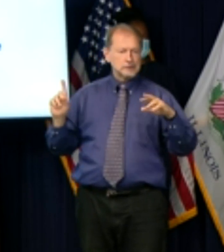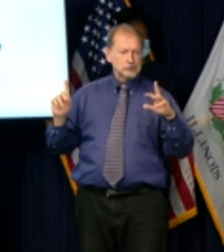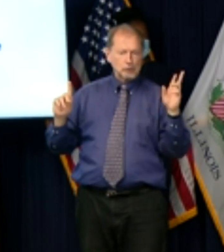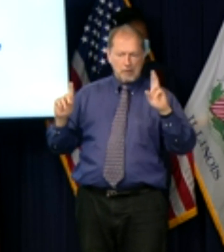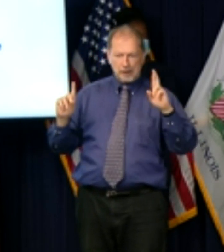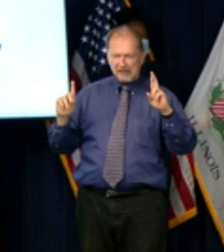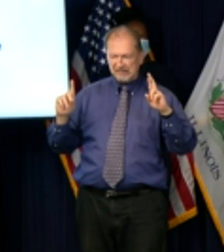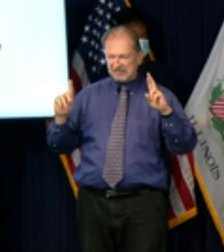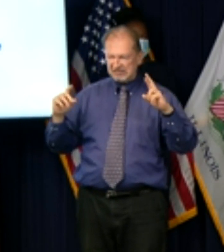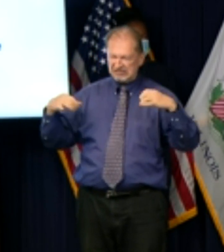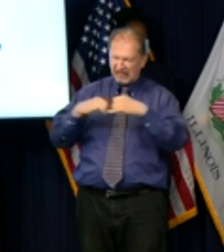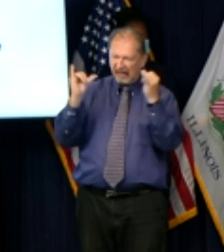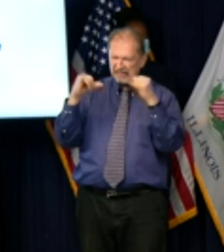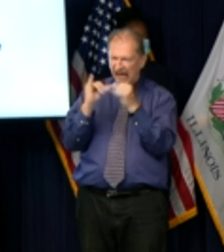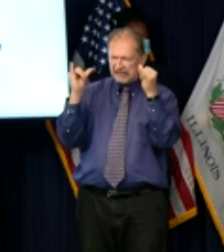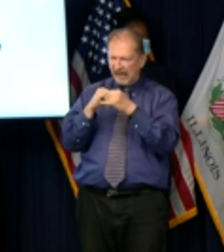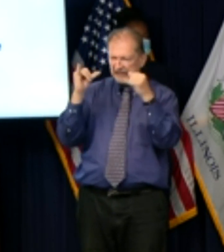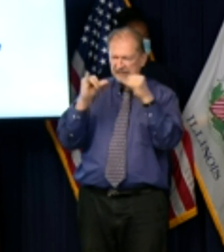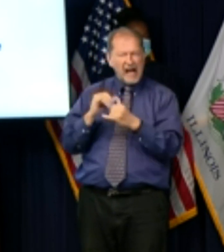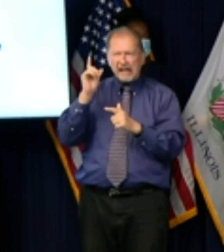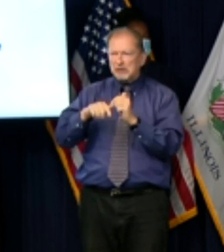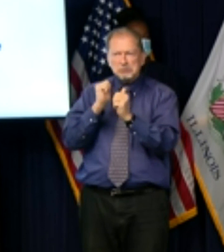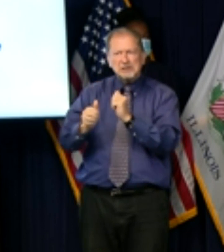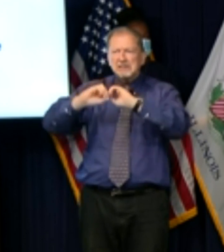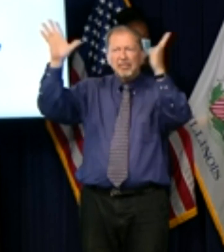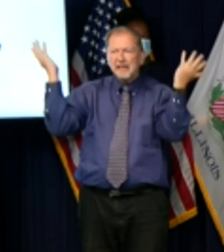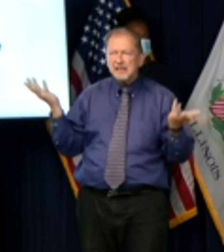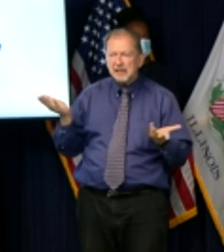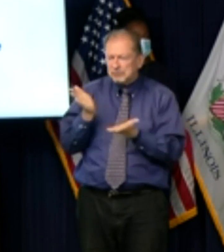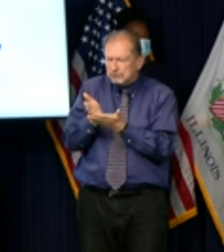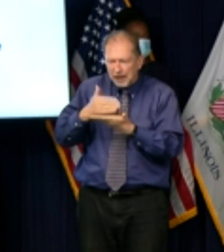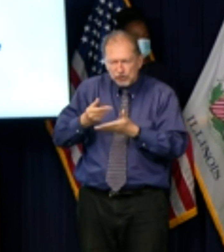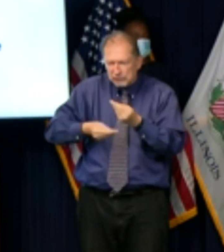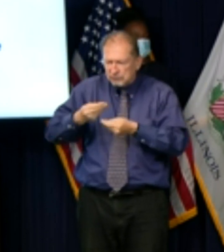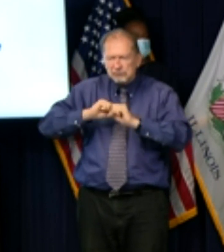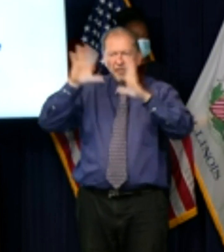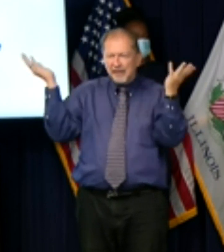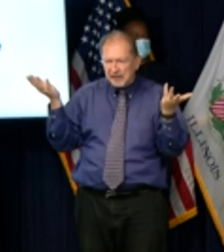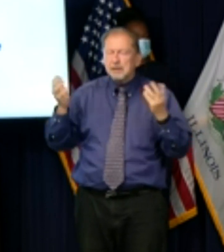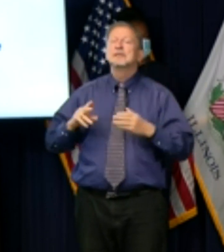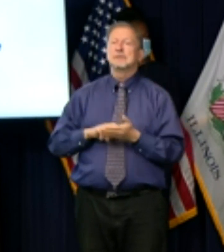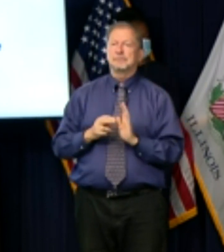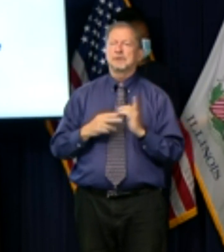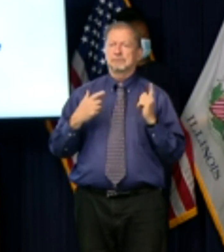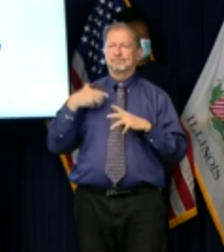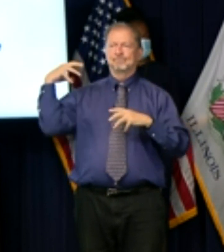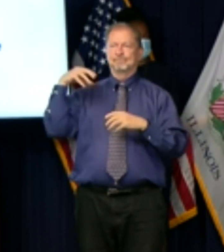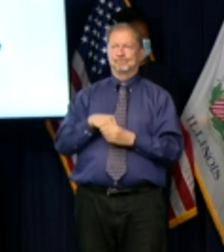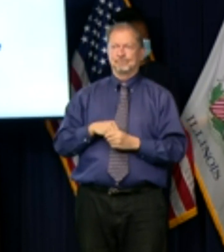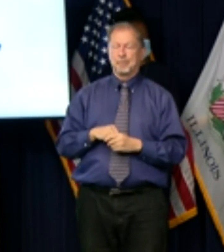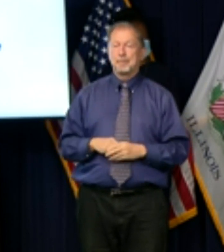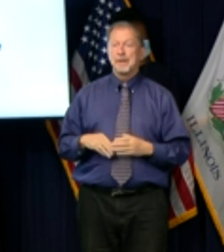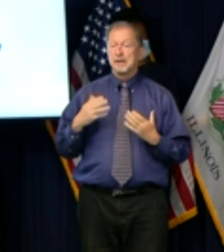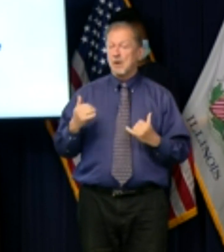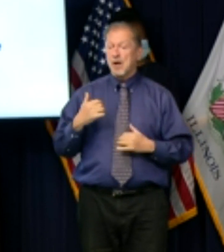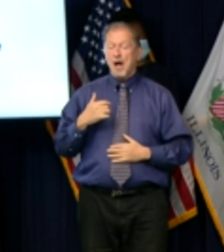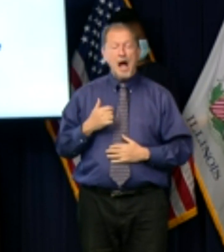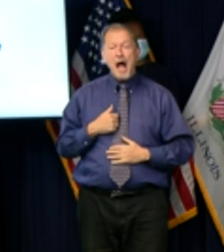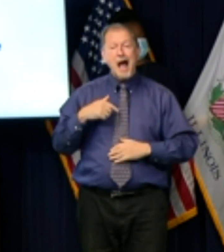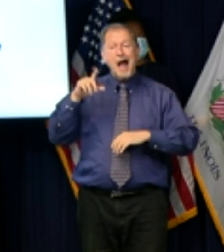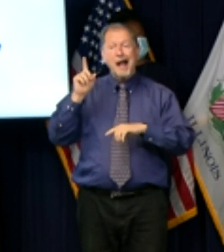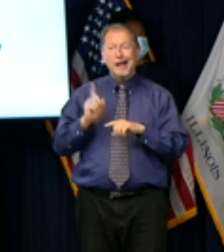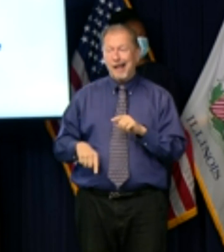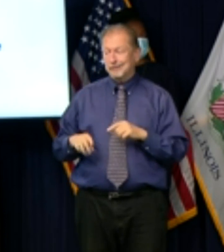comes to the law i don't have any ability to predict how this investigation by the u.s attorney into speaker madigan's actions